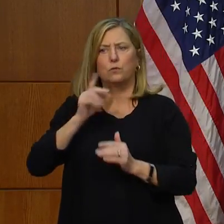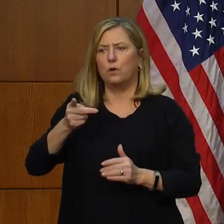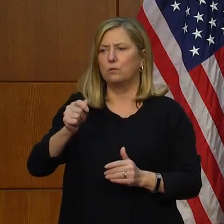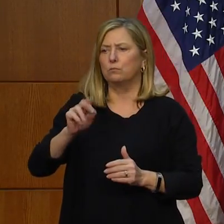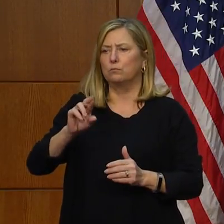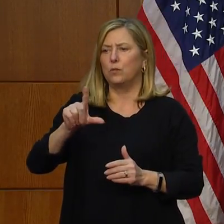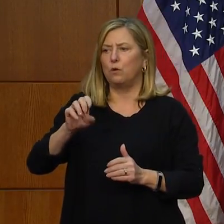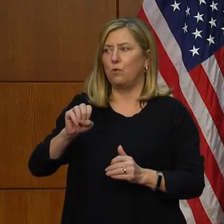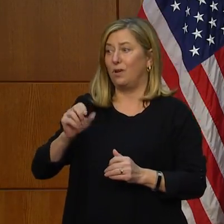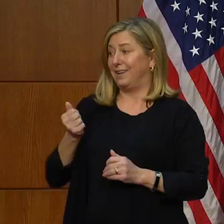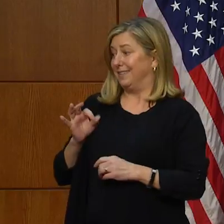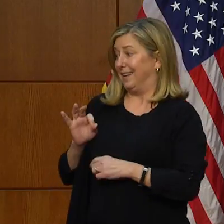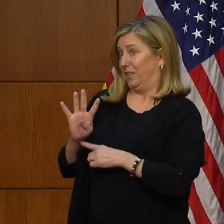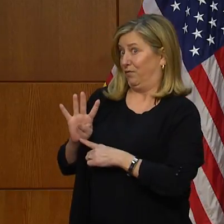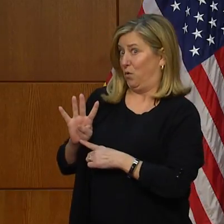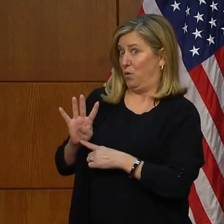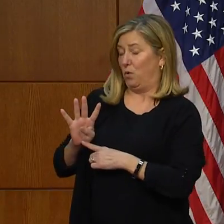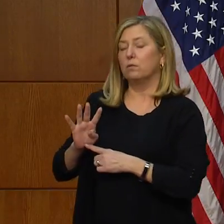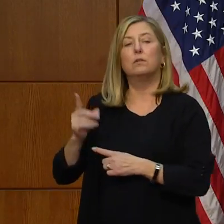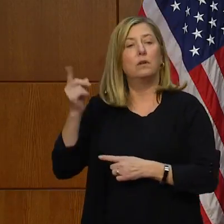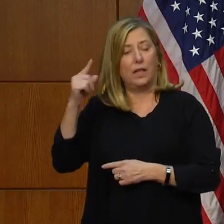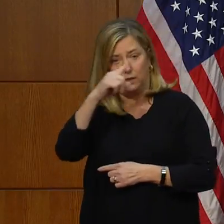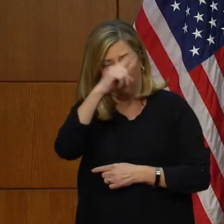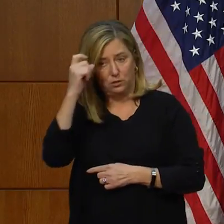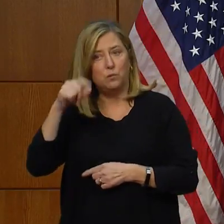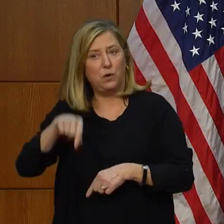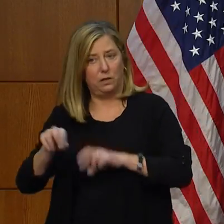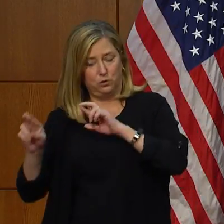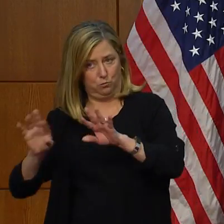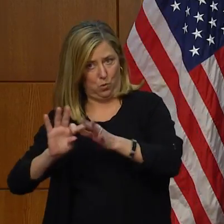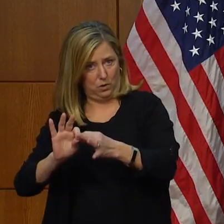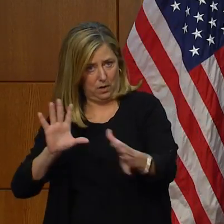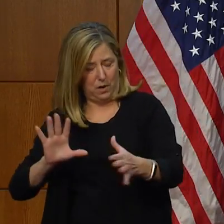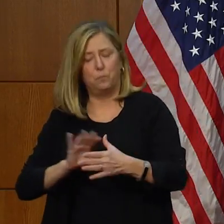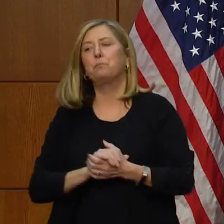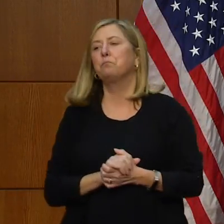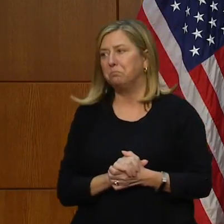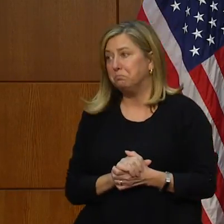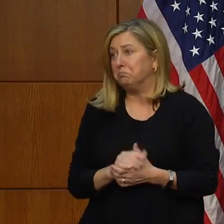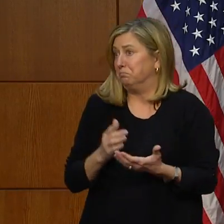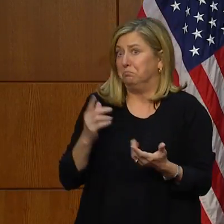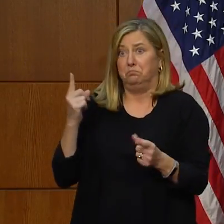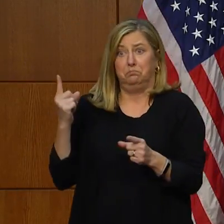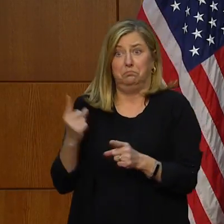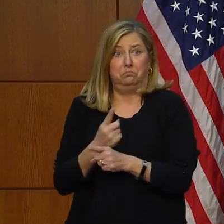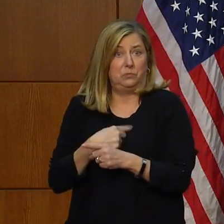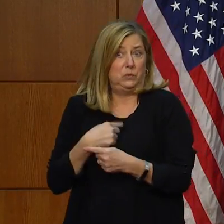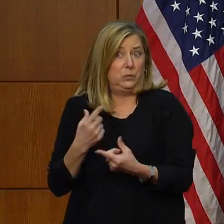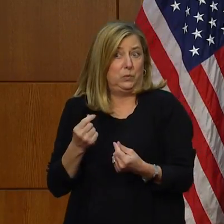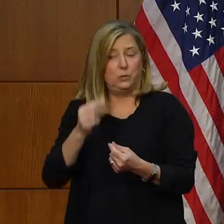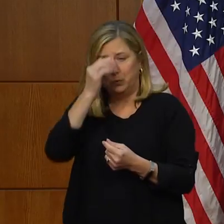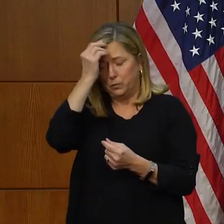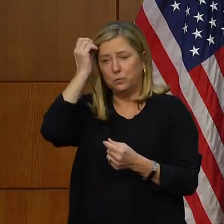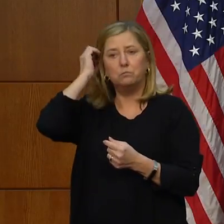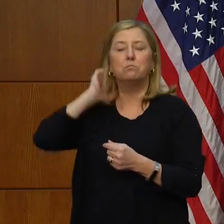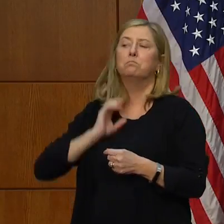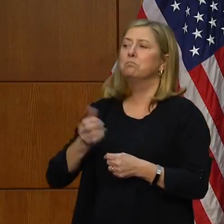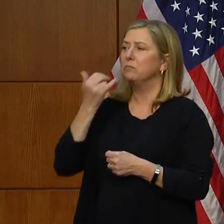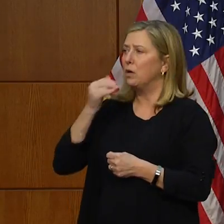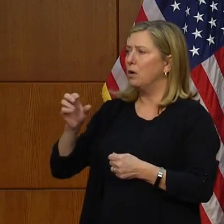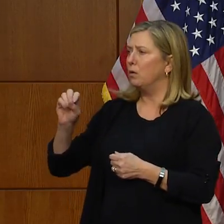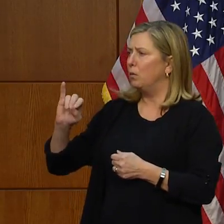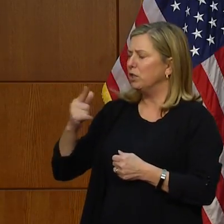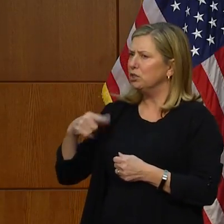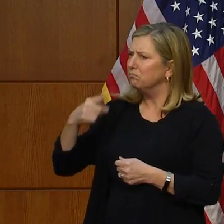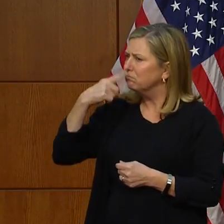last summer, and this report came out, last year, and this report came out. So I did what anyone would do. I called the Inspector General and said, I'd like your